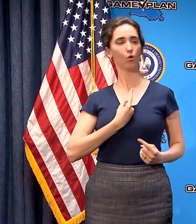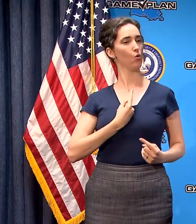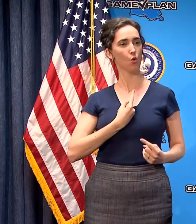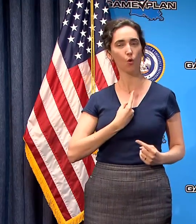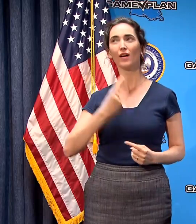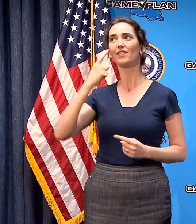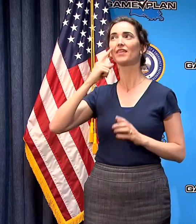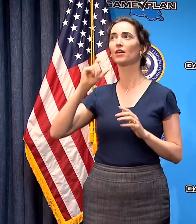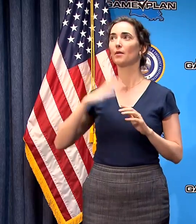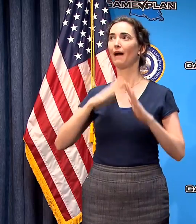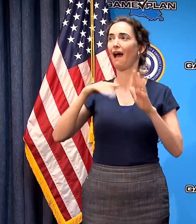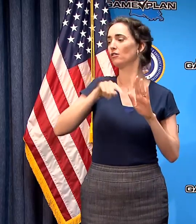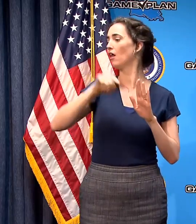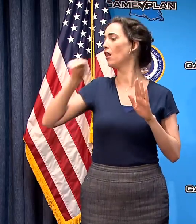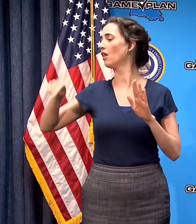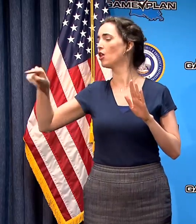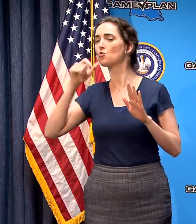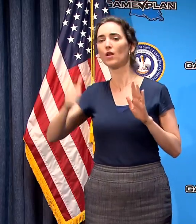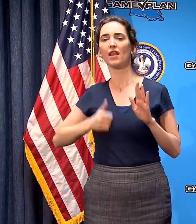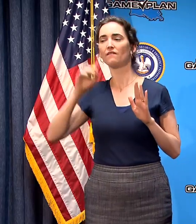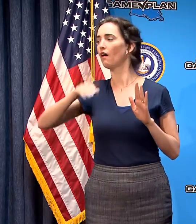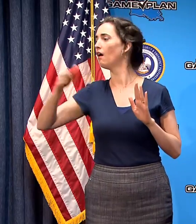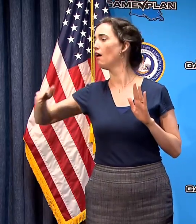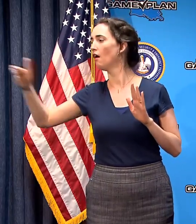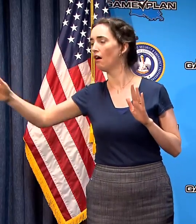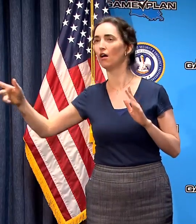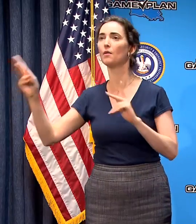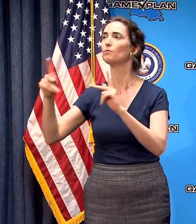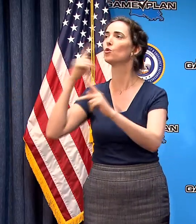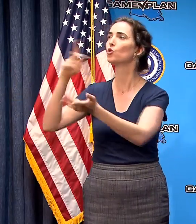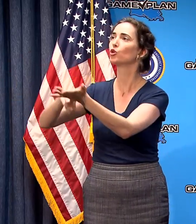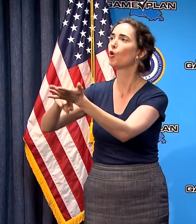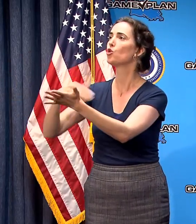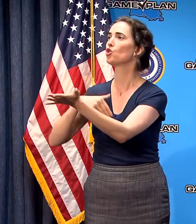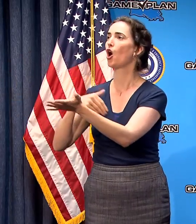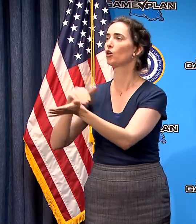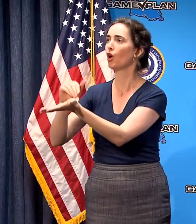for your neighbor do it for the health care workers